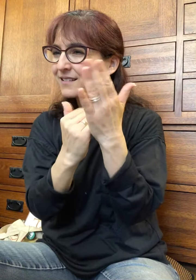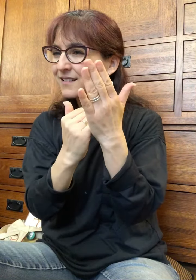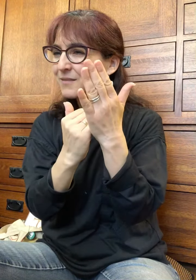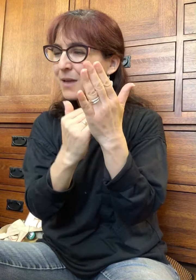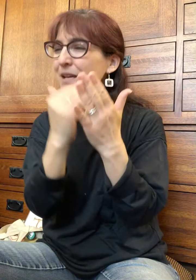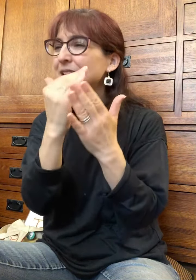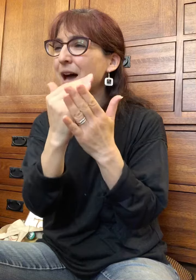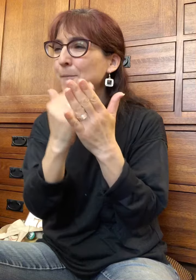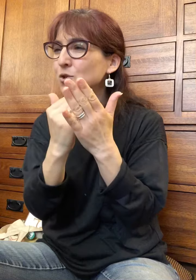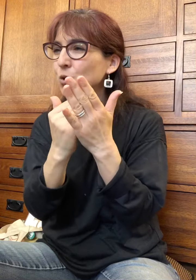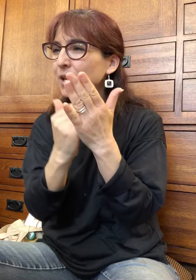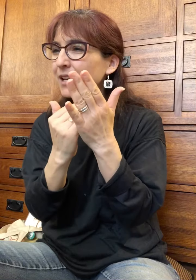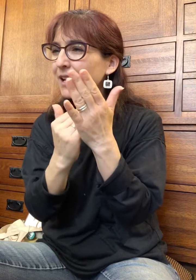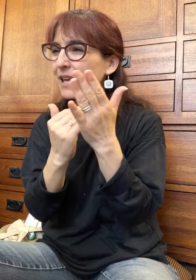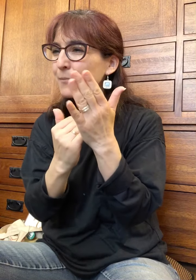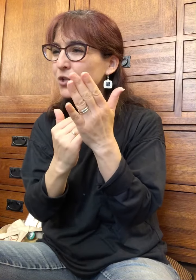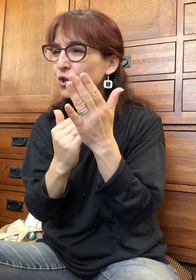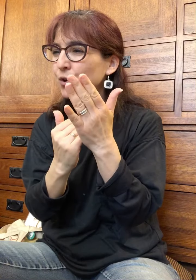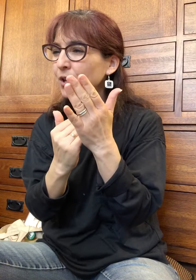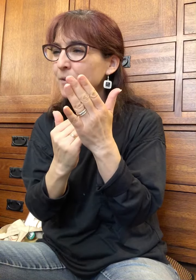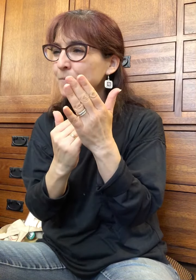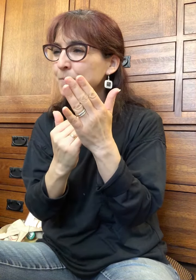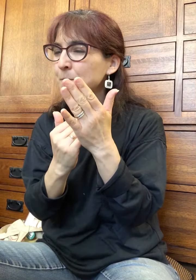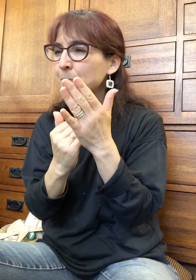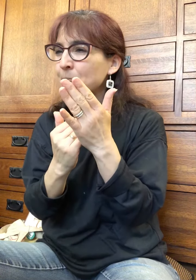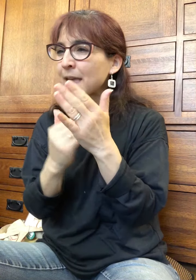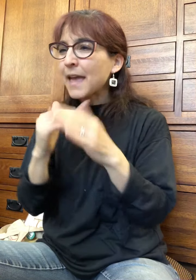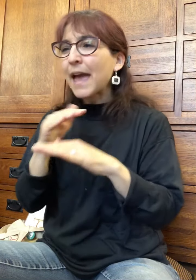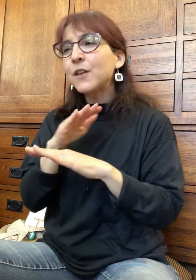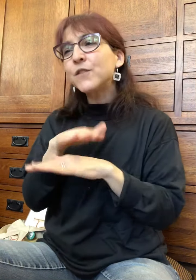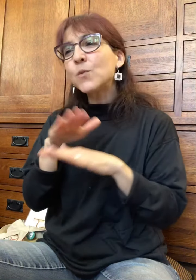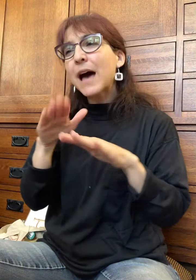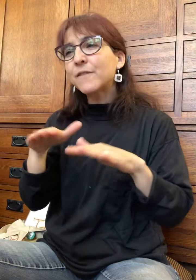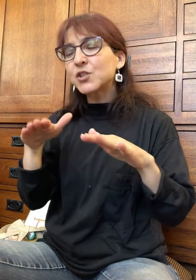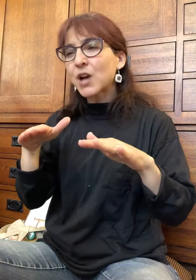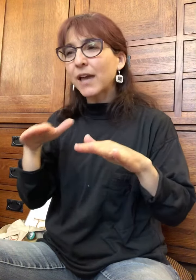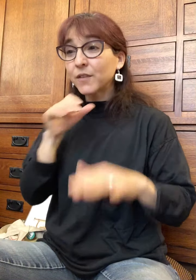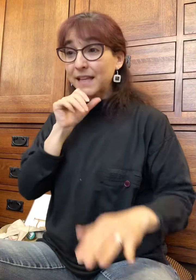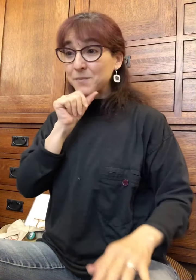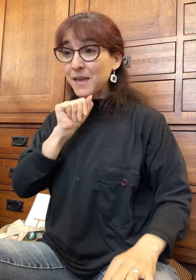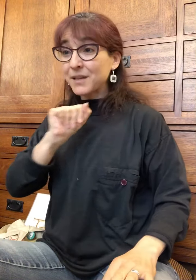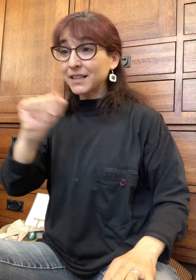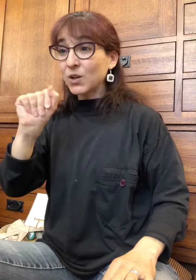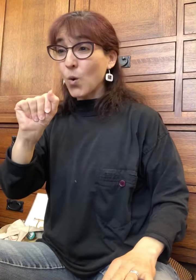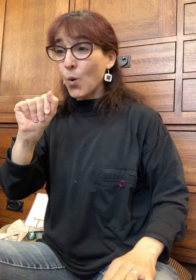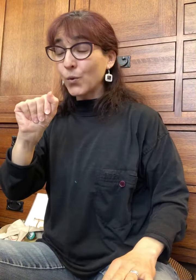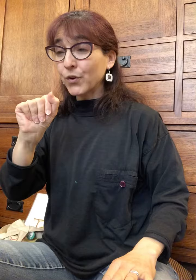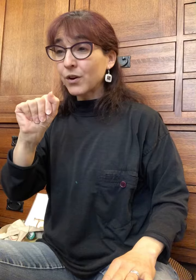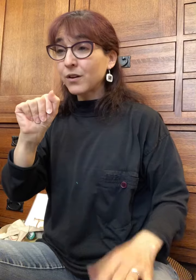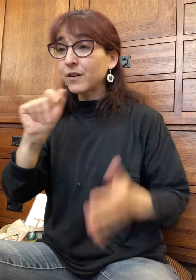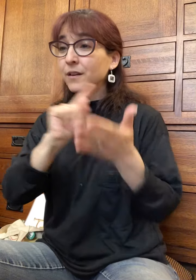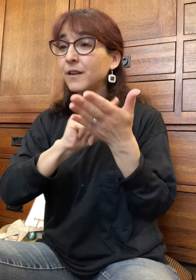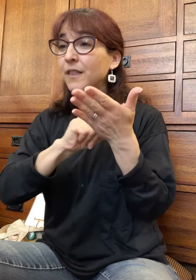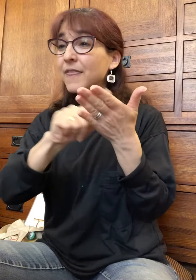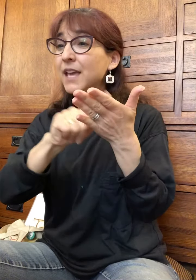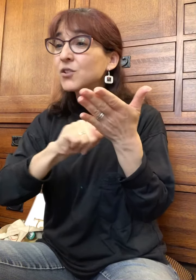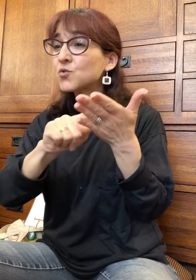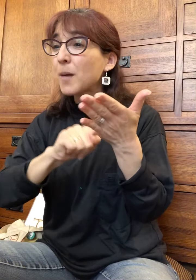Maybe it's an opportunity to keep a journal. And if you have a child that's maybe a little older, they can draw